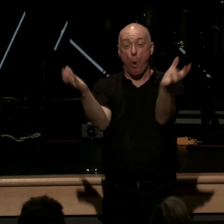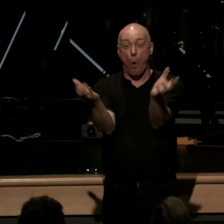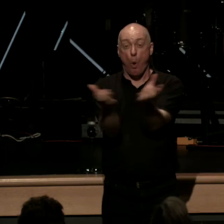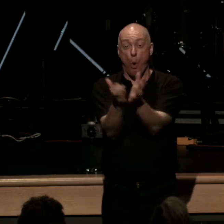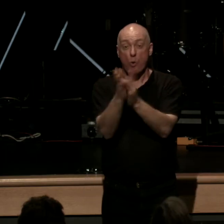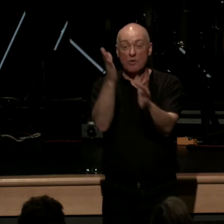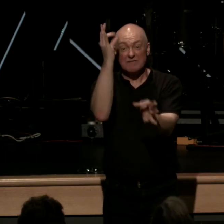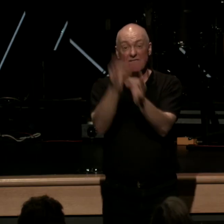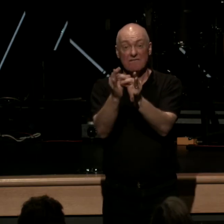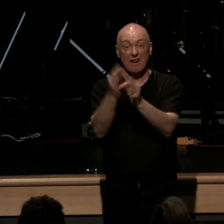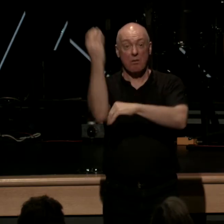faith